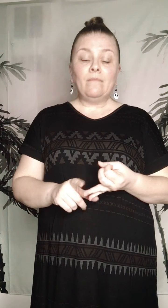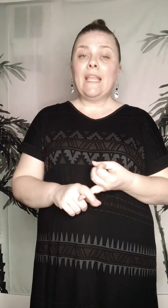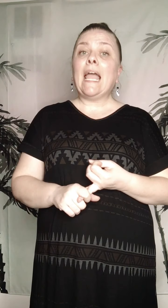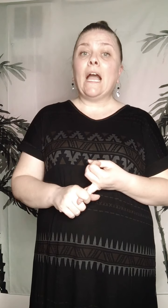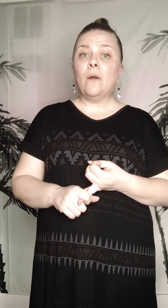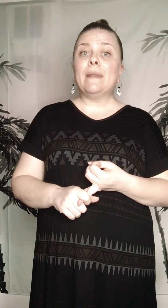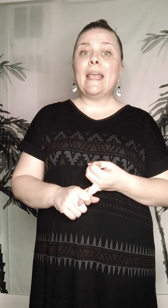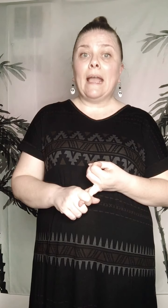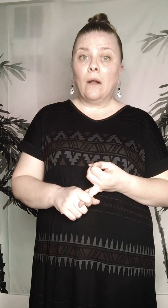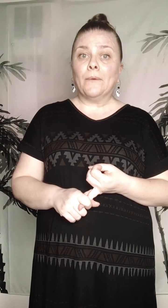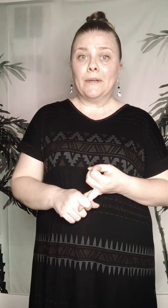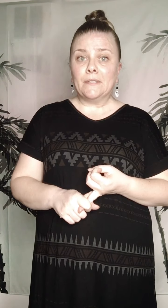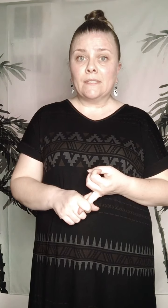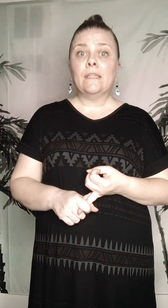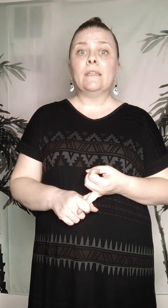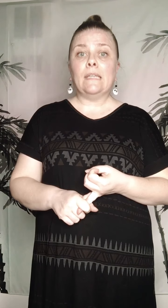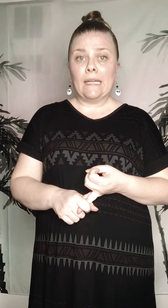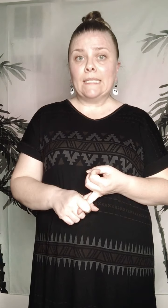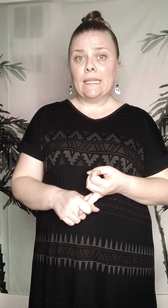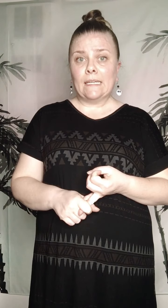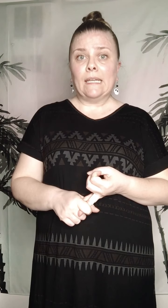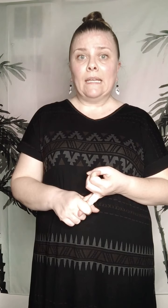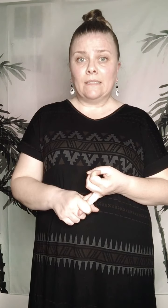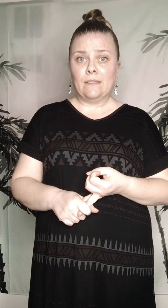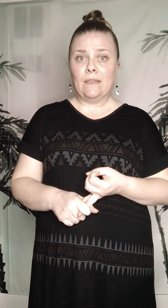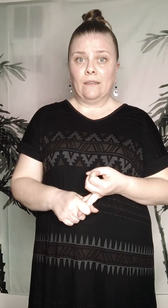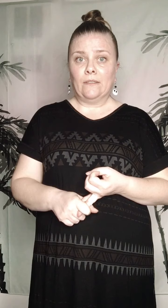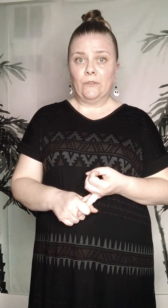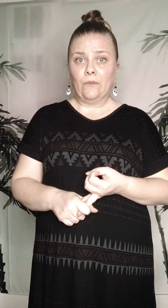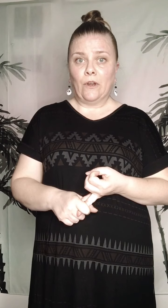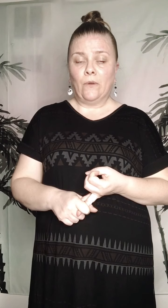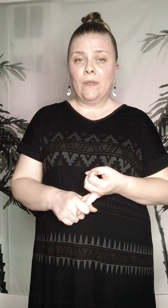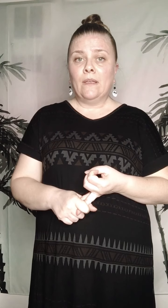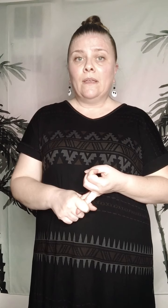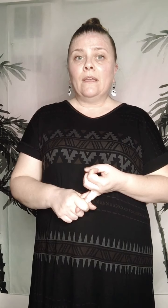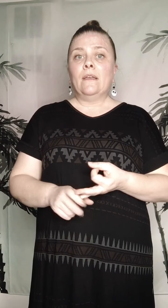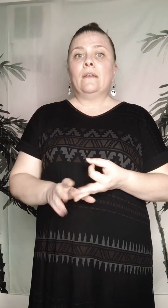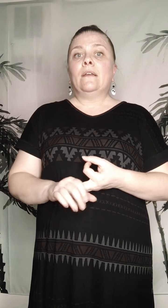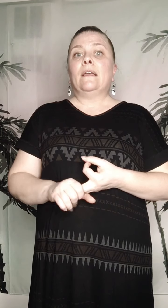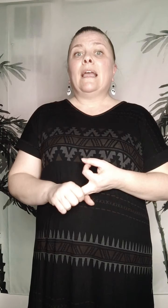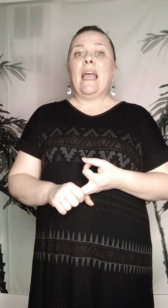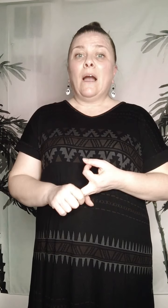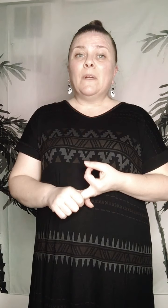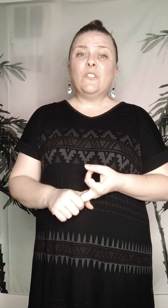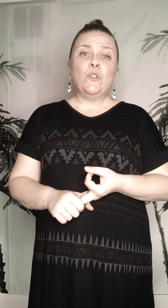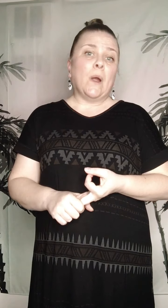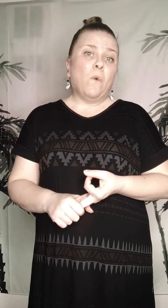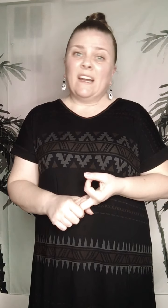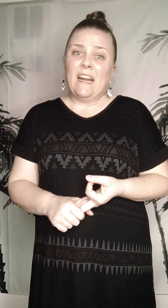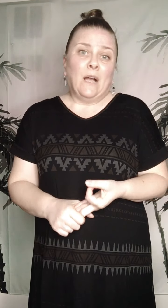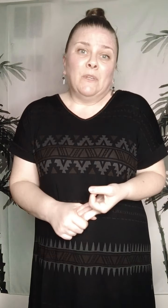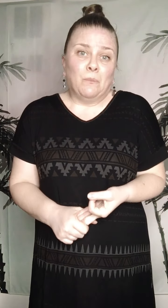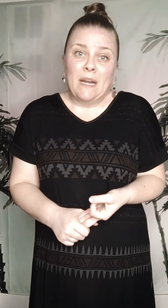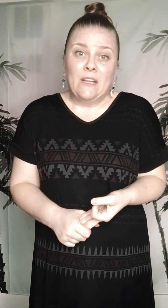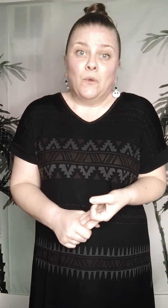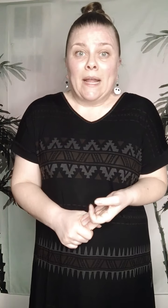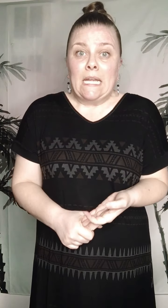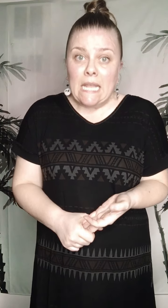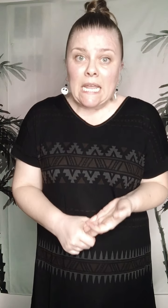How many hours can I dedicate to selling LuLaRoe? How much do I want it? How much money do I need?